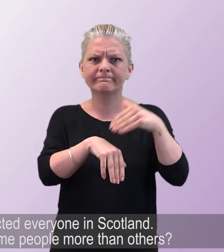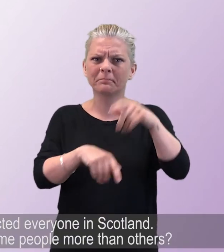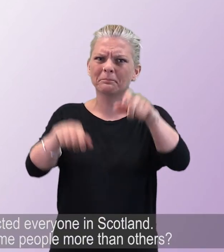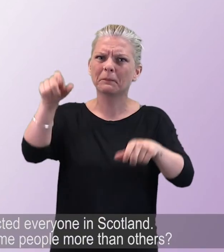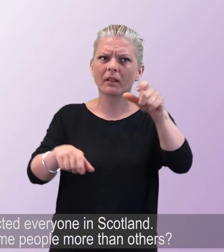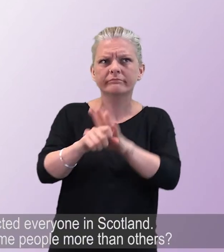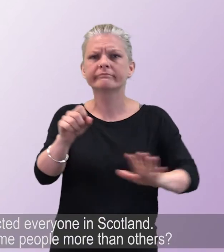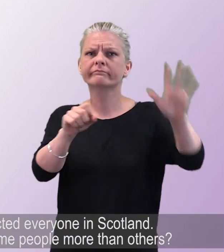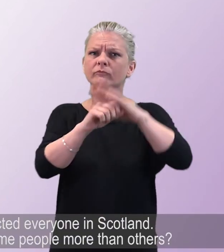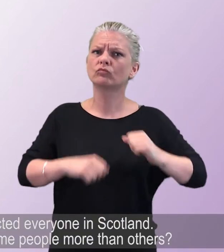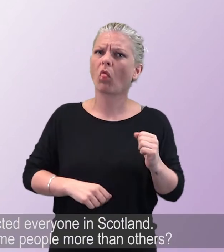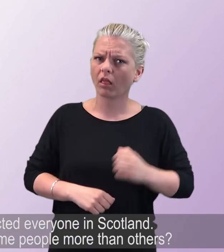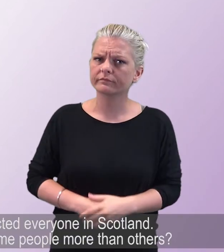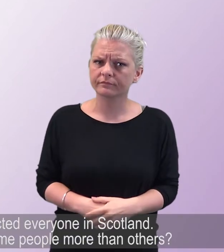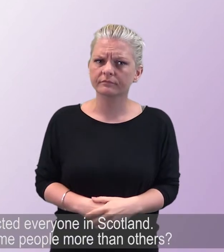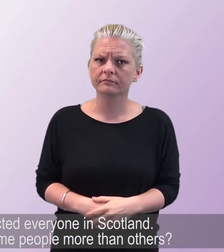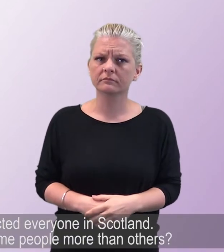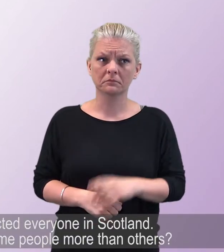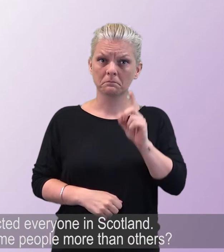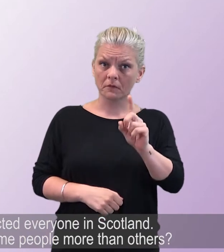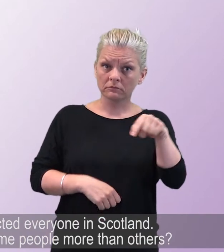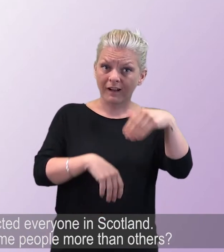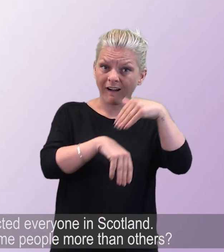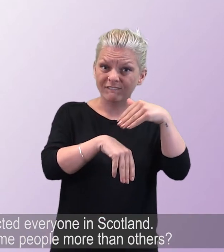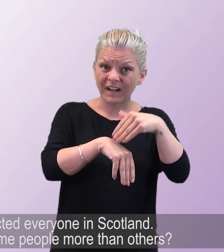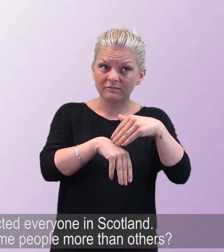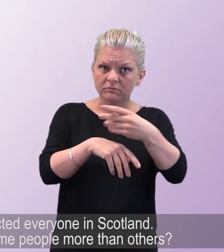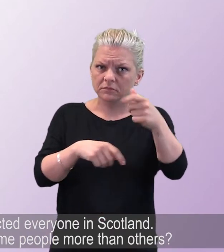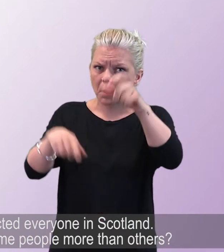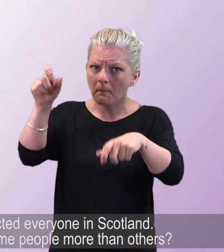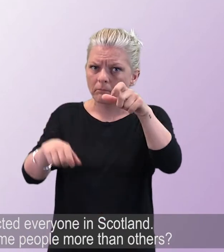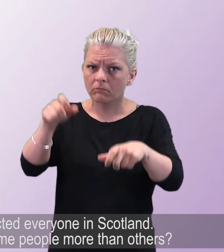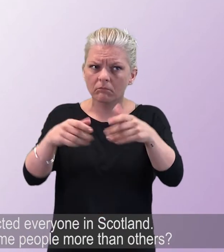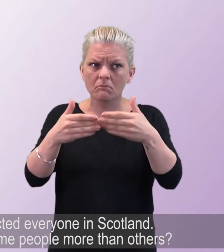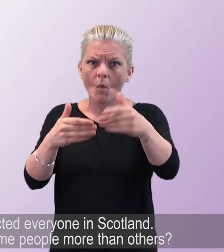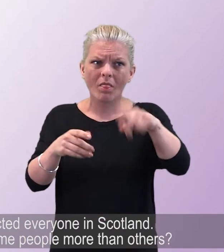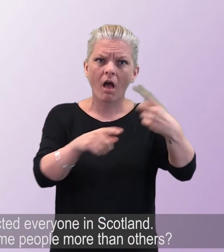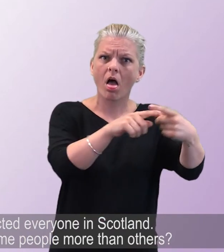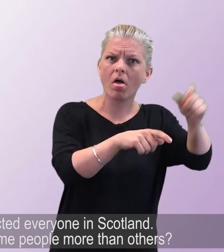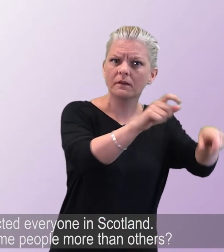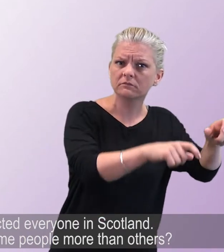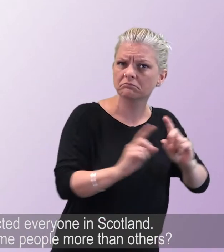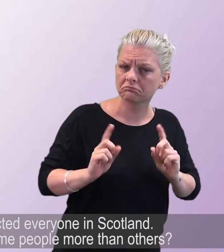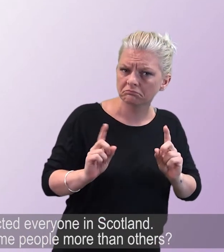COVID-19 has affected everyone in Scotland. But has it affected some people more than others?